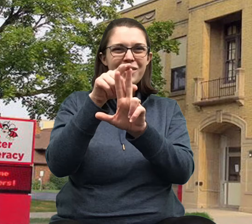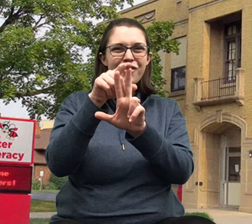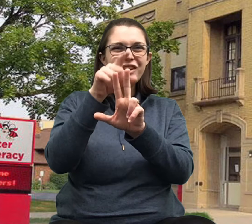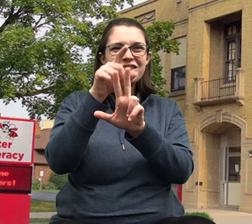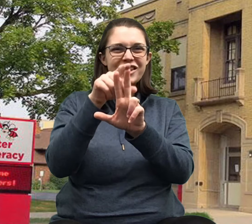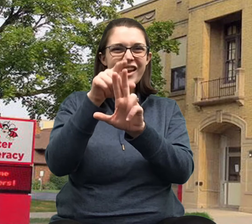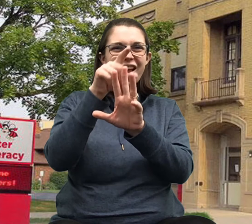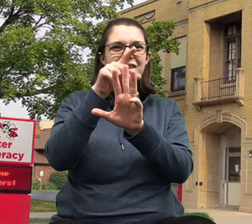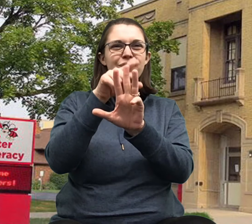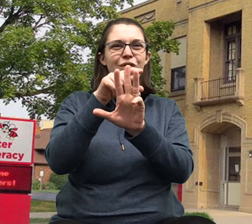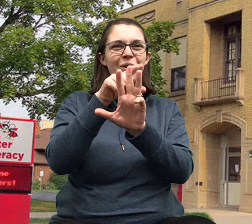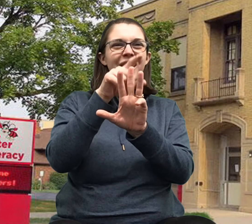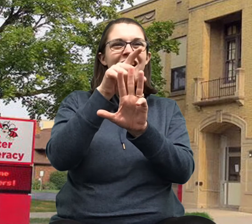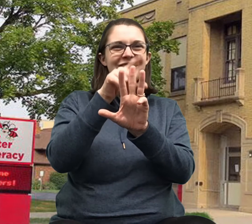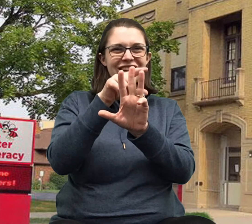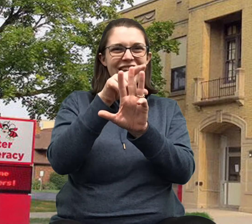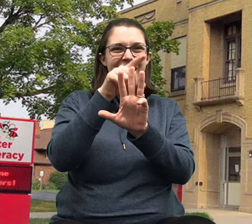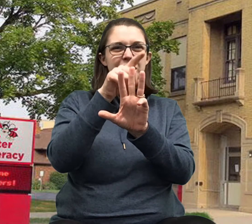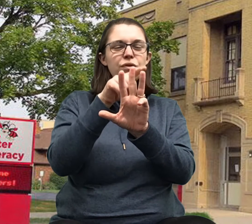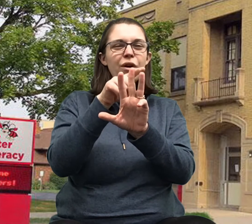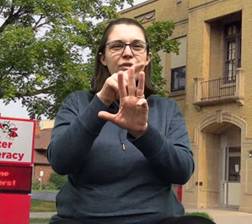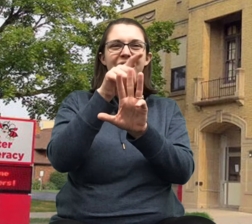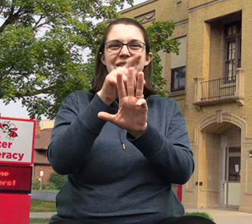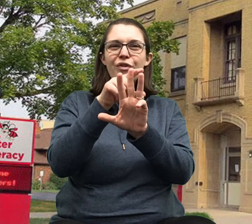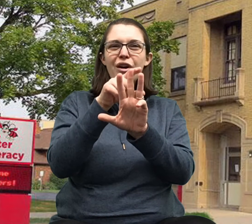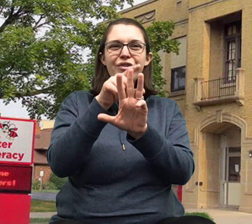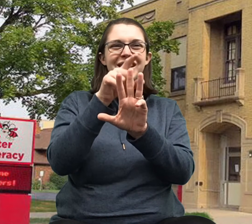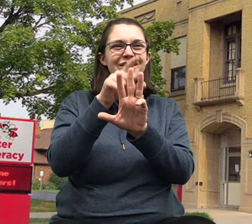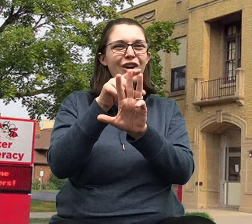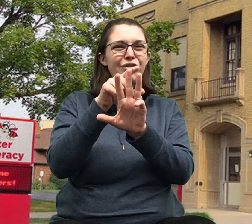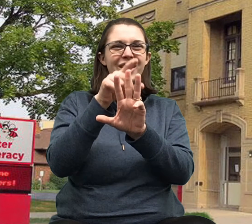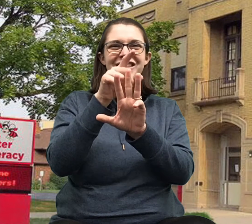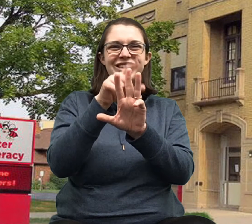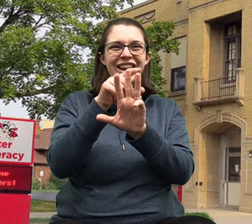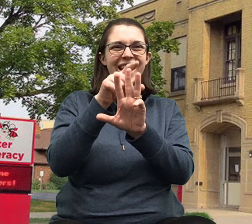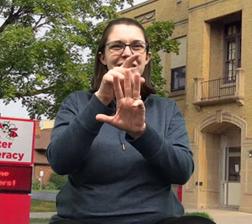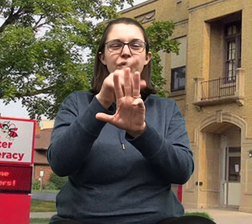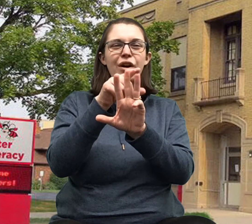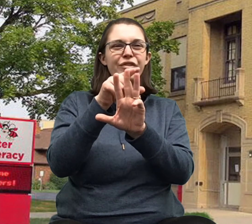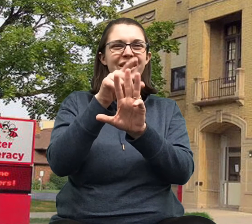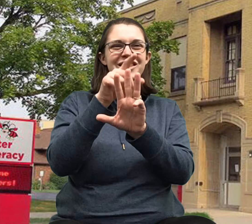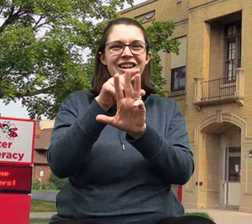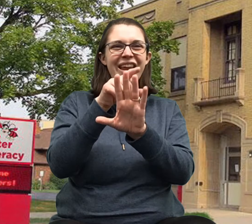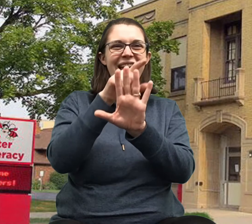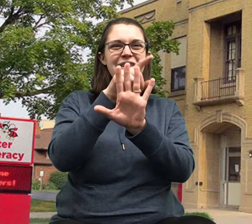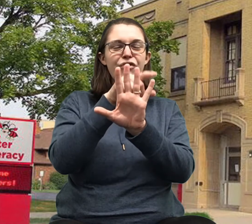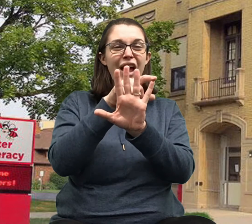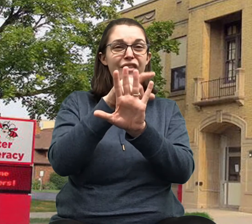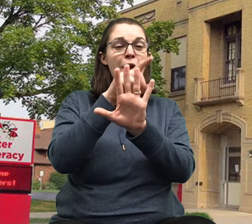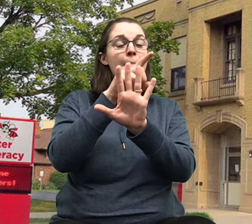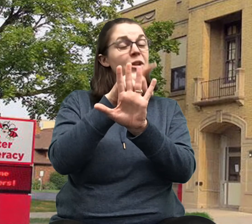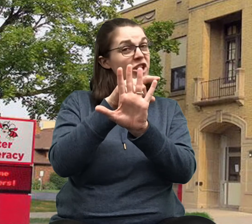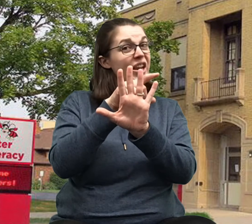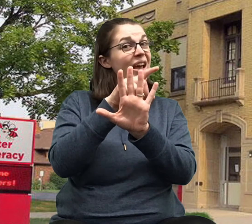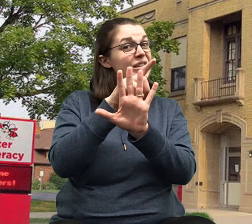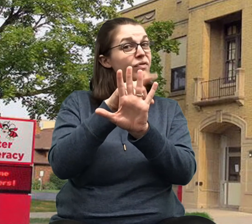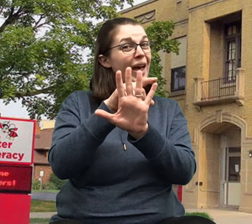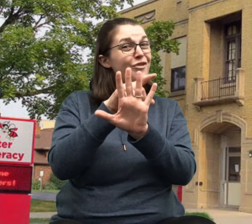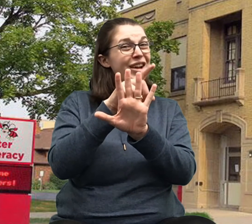friends. Johnny has four. Johnny has four friends, four friends, four friends. Johnny has four friends. Johnny has five. Johnny has five friends,